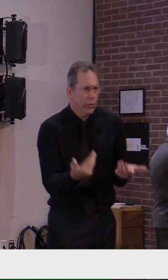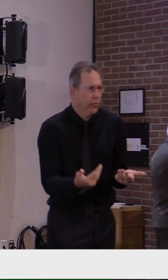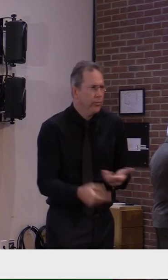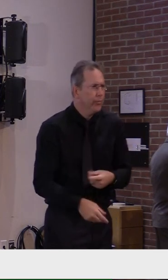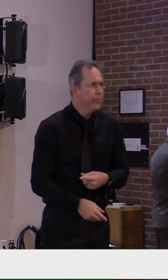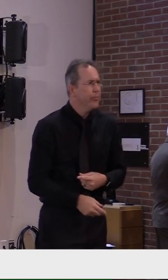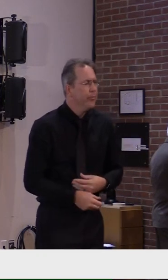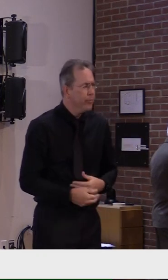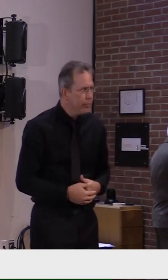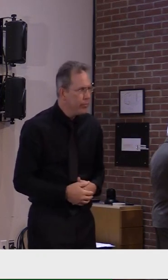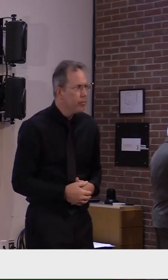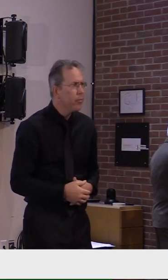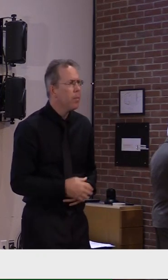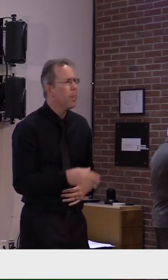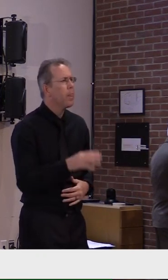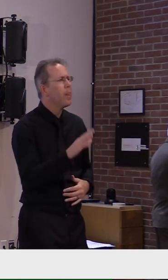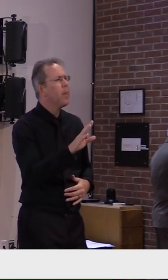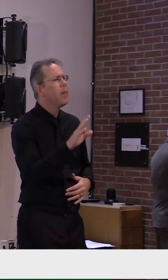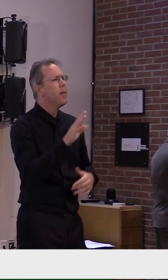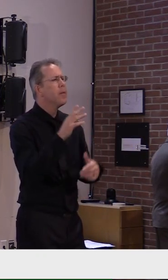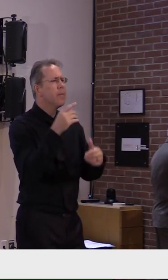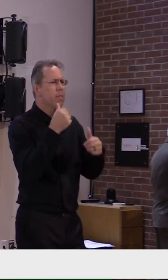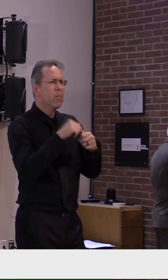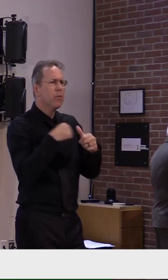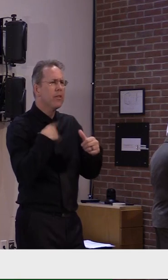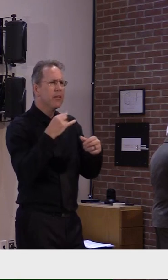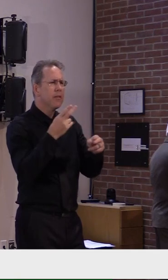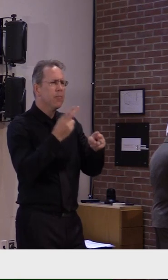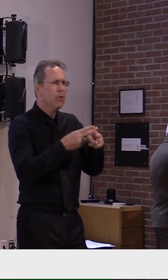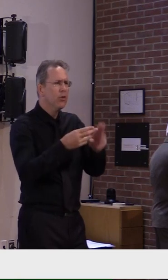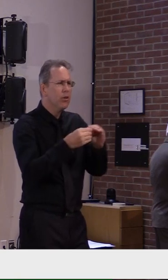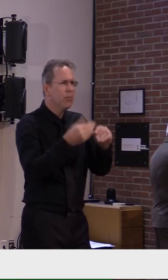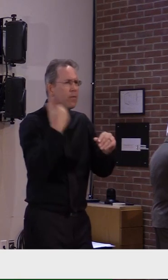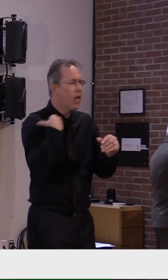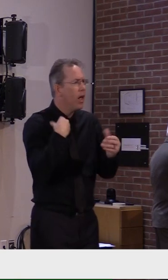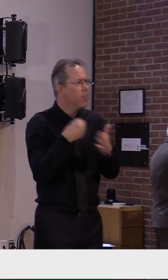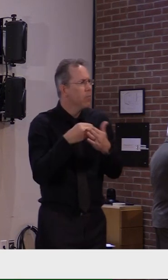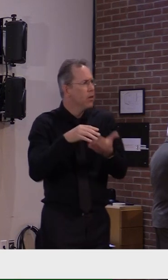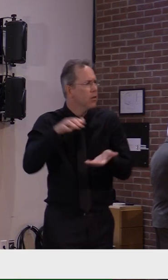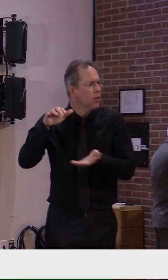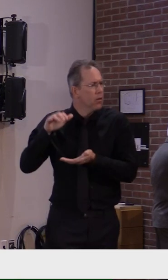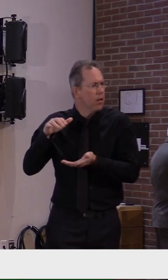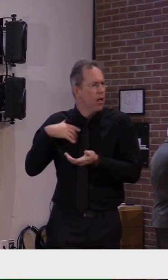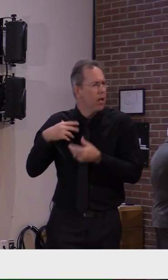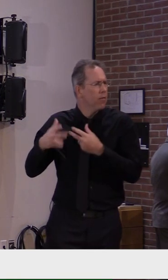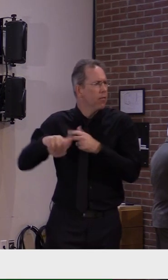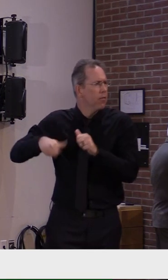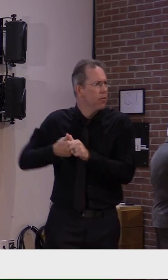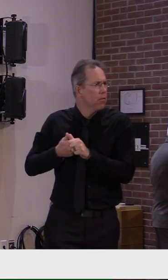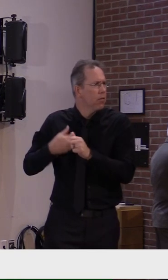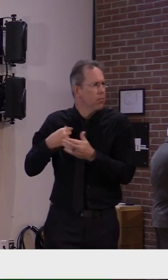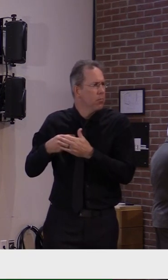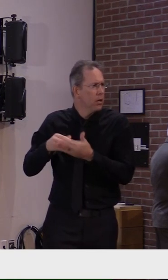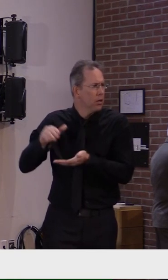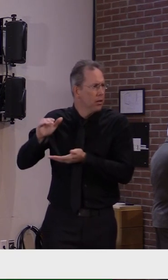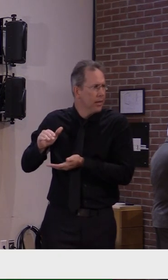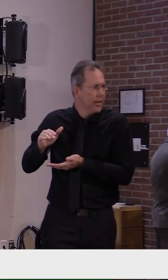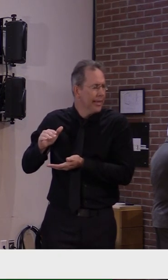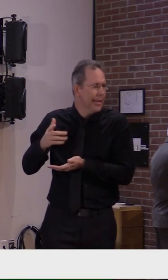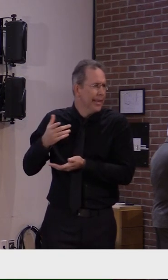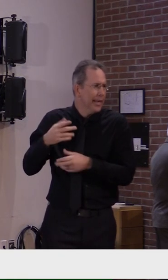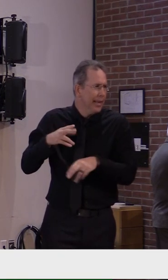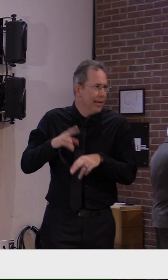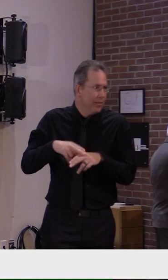economy over the near term. Obviously, we need more. I mean, that wasn't anywhere close to what we